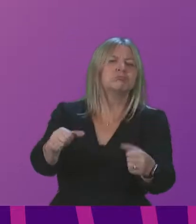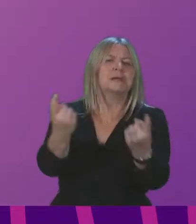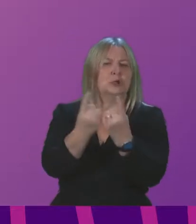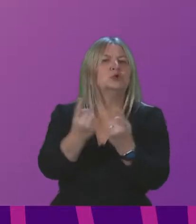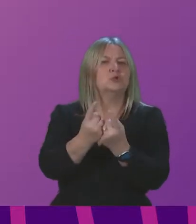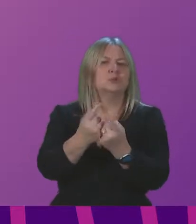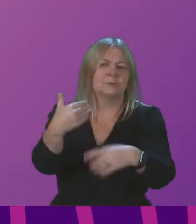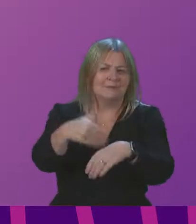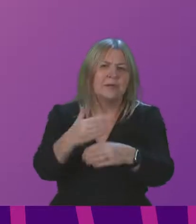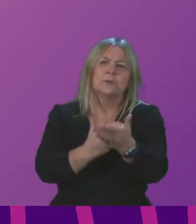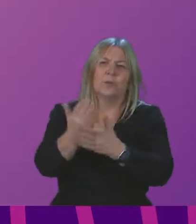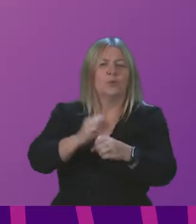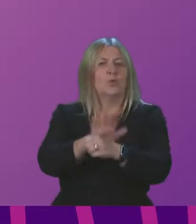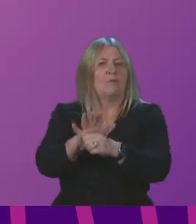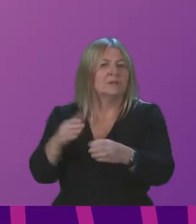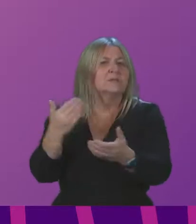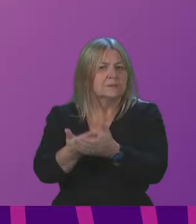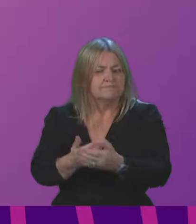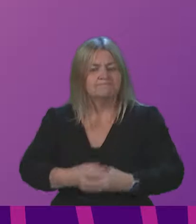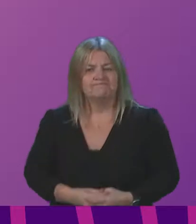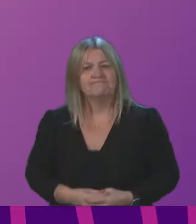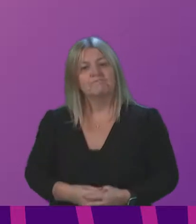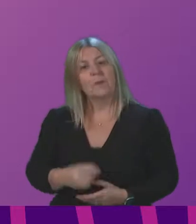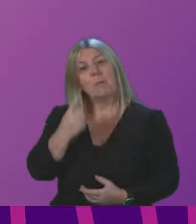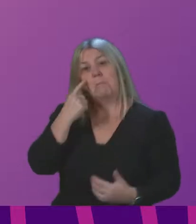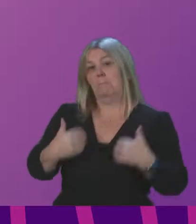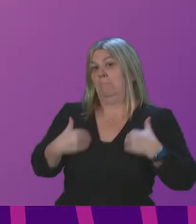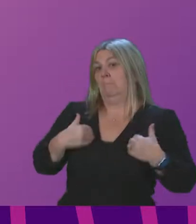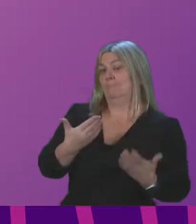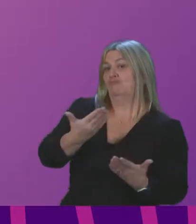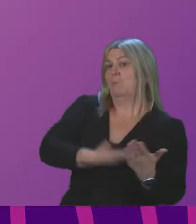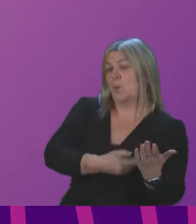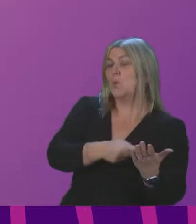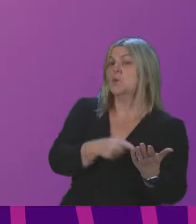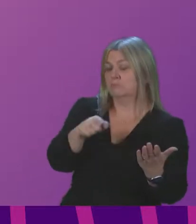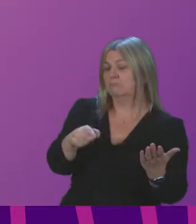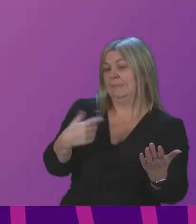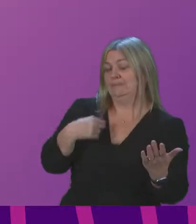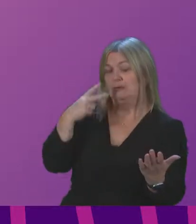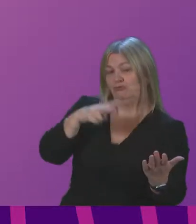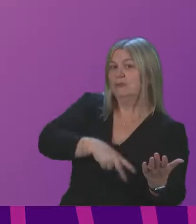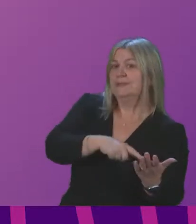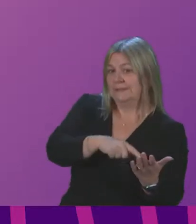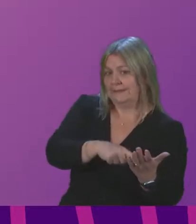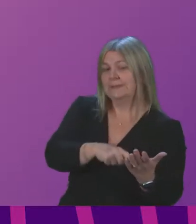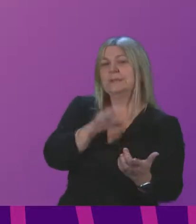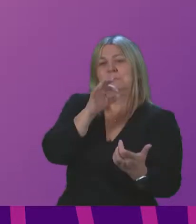I look forward to exploring in more detail other aspects of the committee's report, including the pre-existing challenges to Scotland's public finances in our new